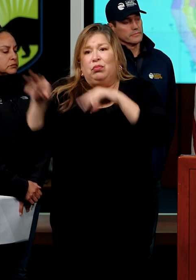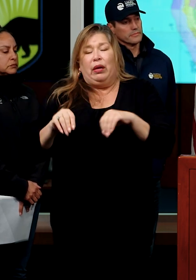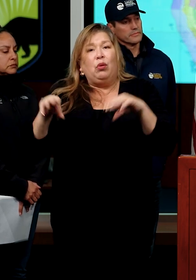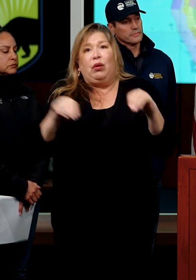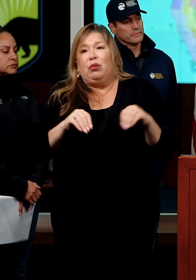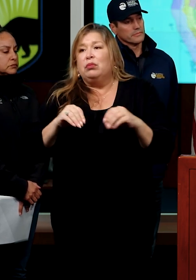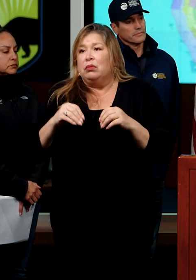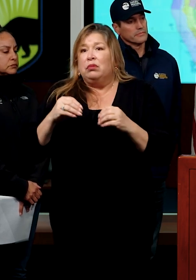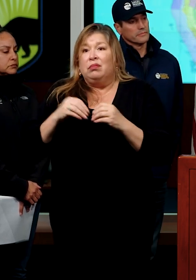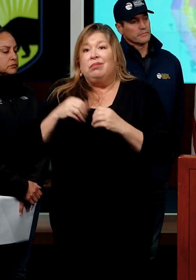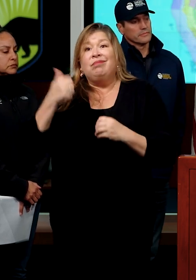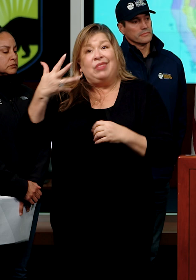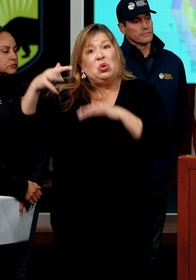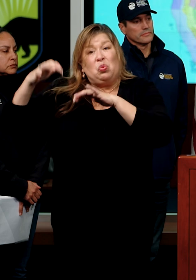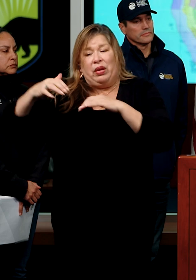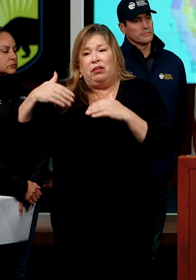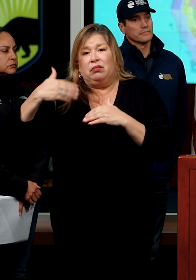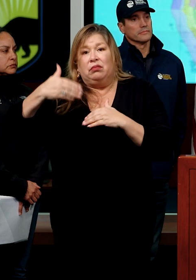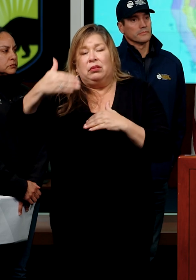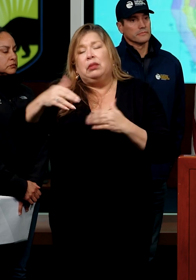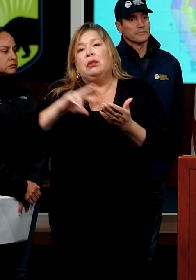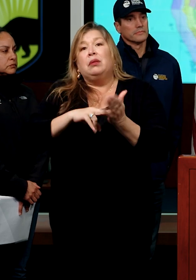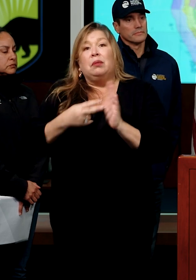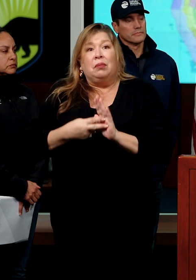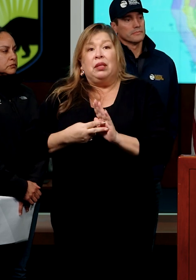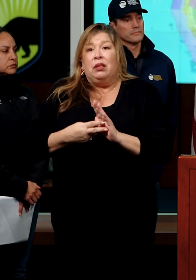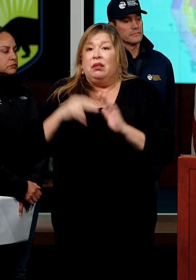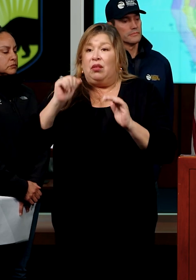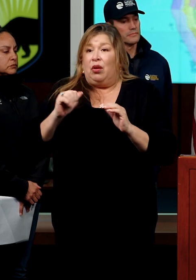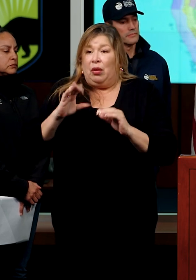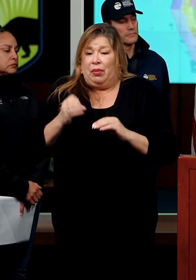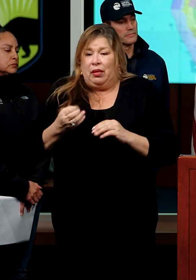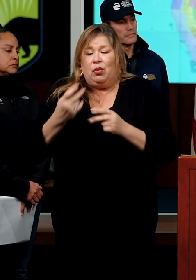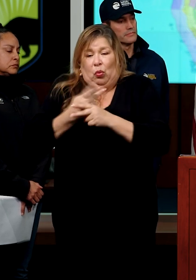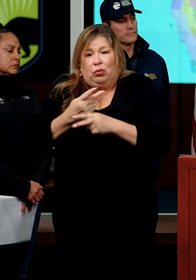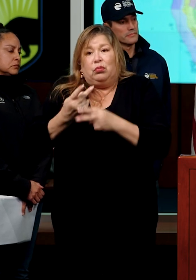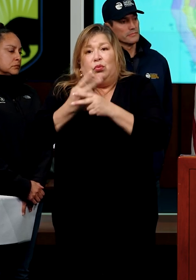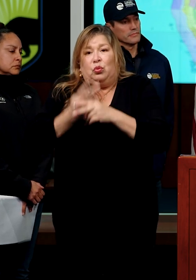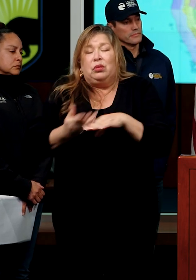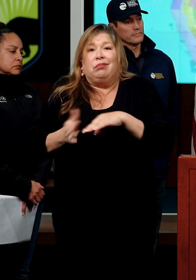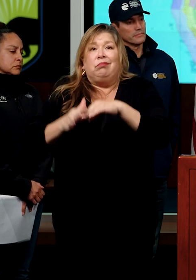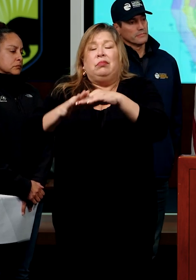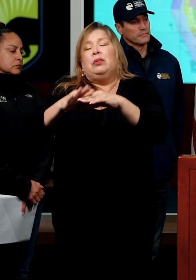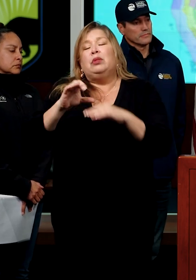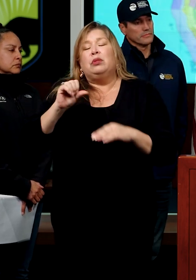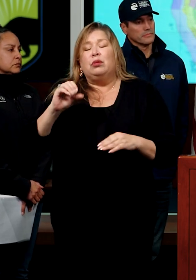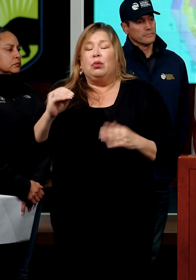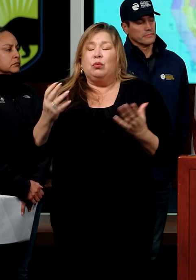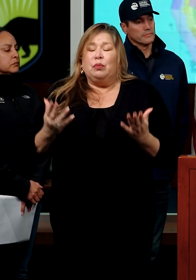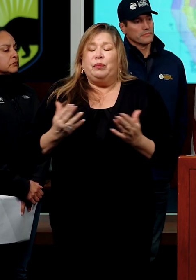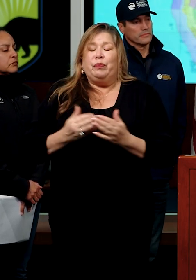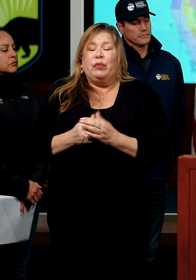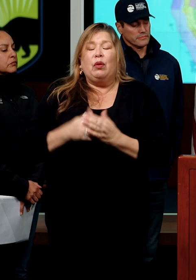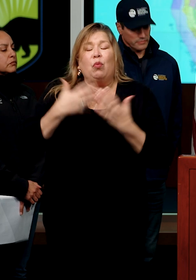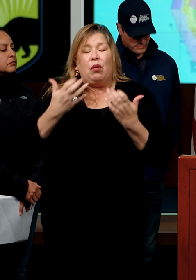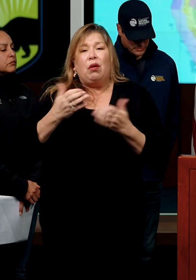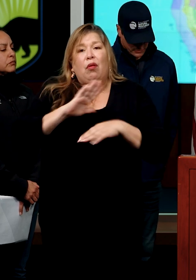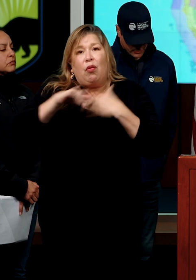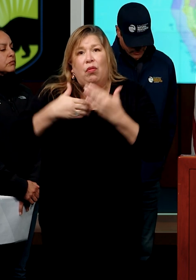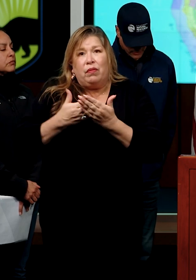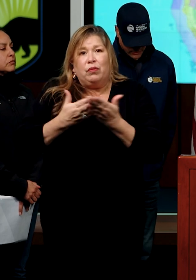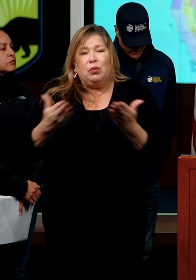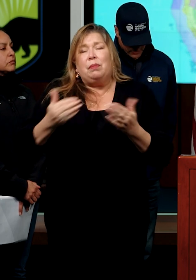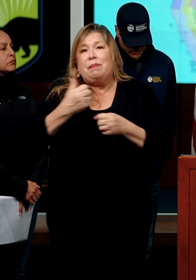these next several storms and possibly compound over the storms that are coming. So I just want to